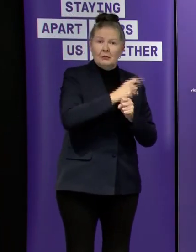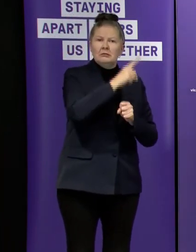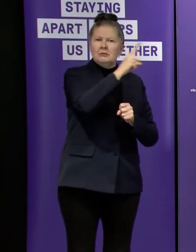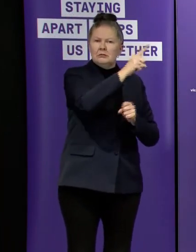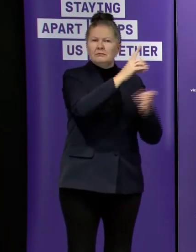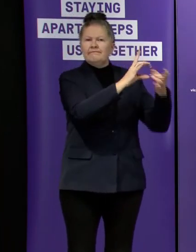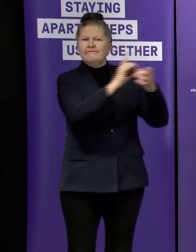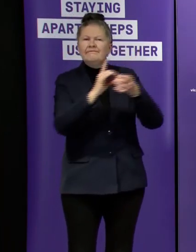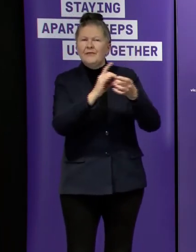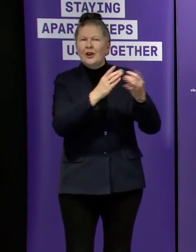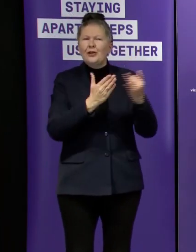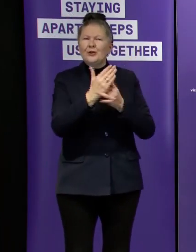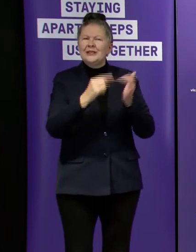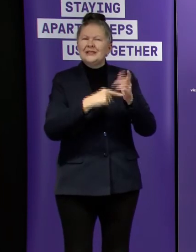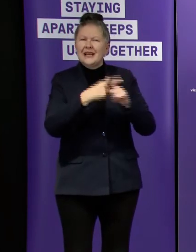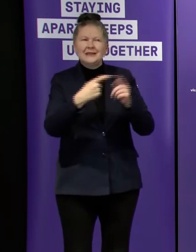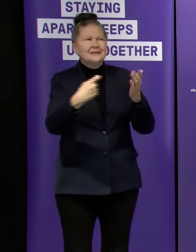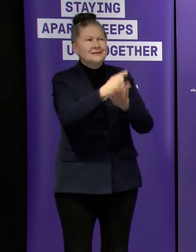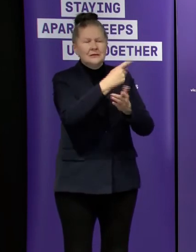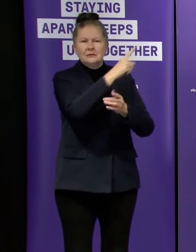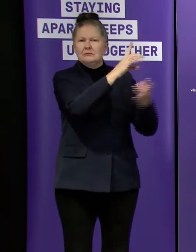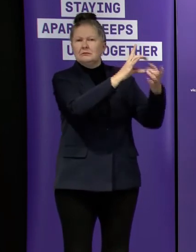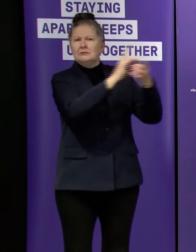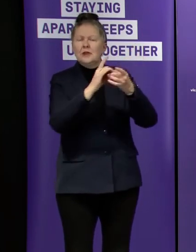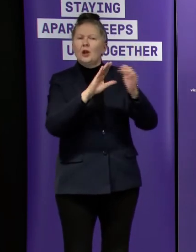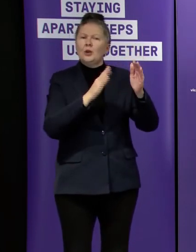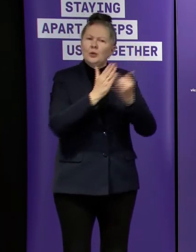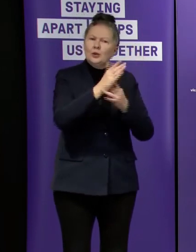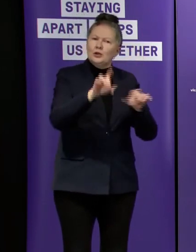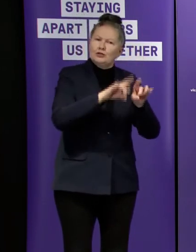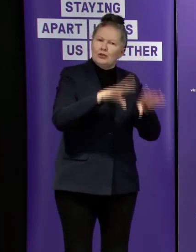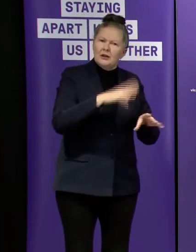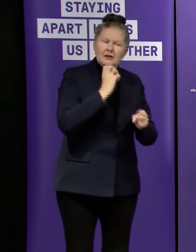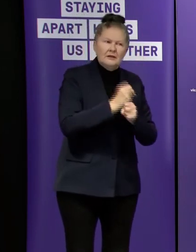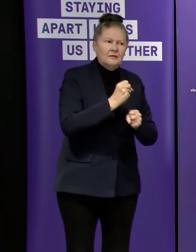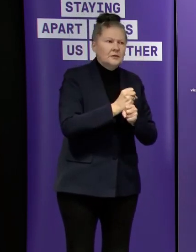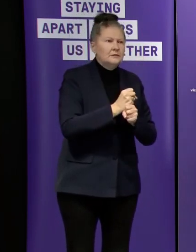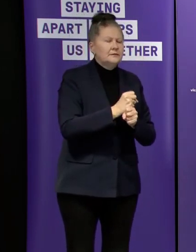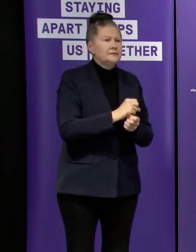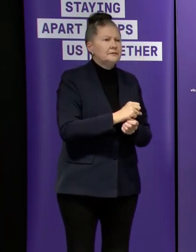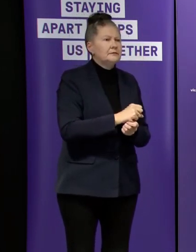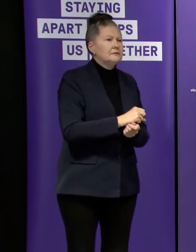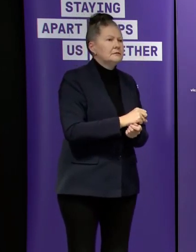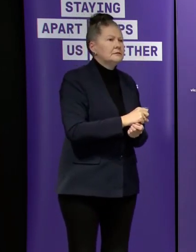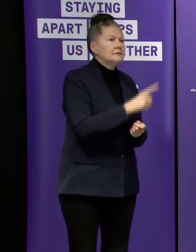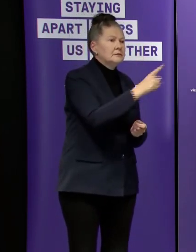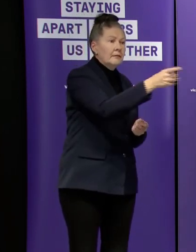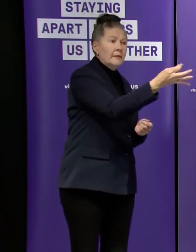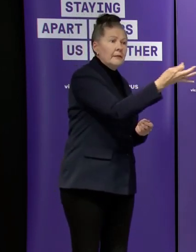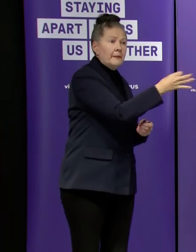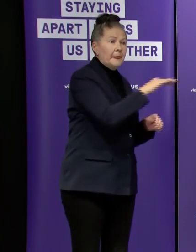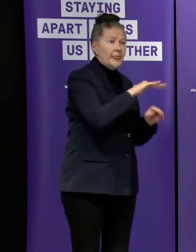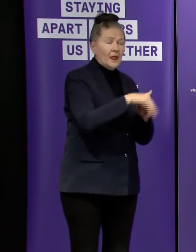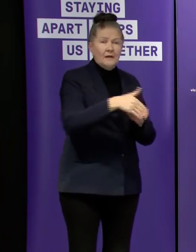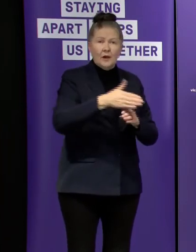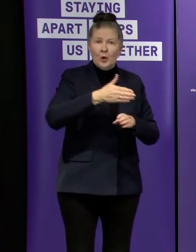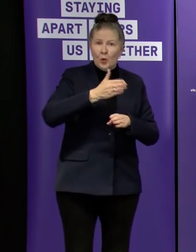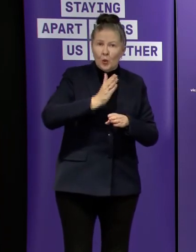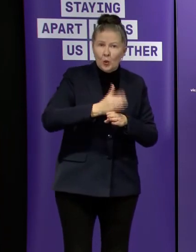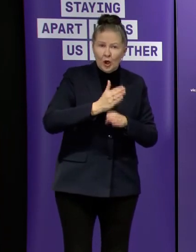tax regimes have you got any updates on um unemployment gsp